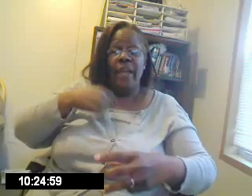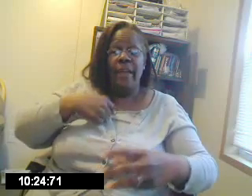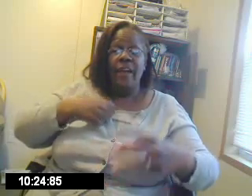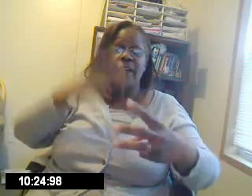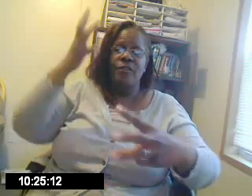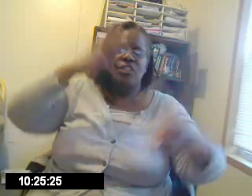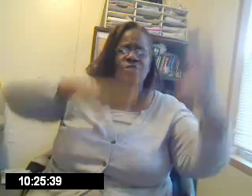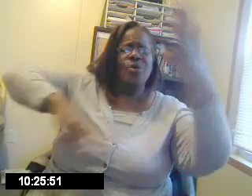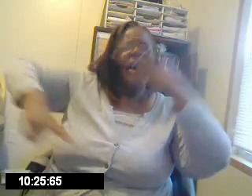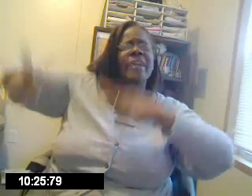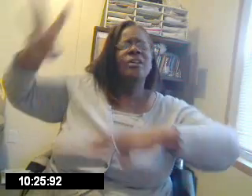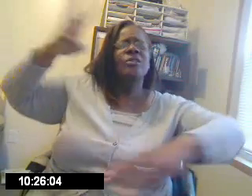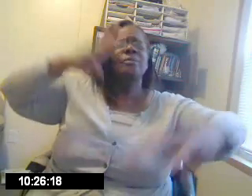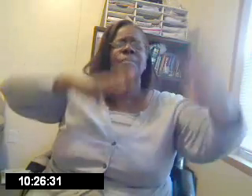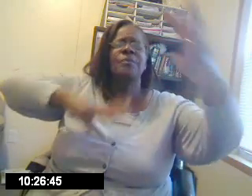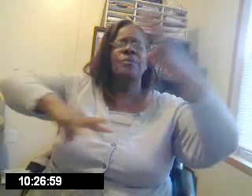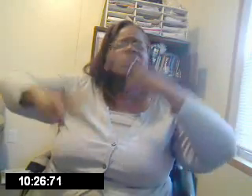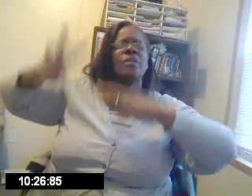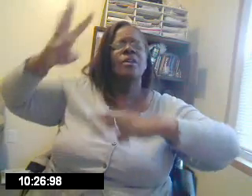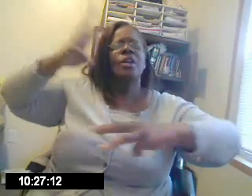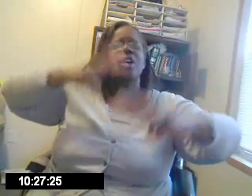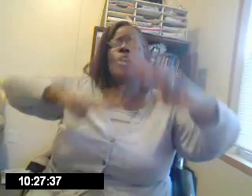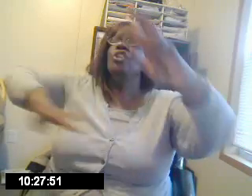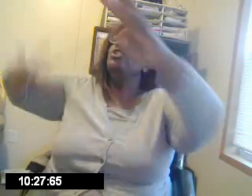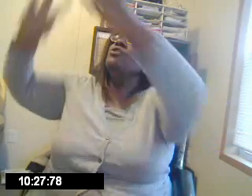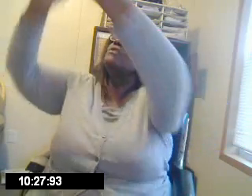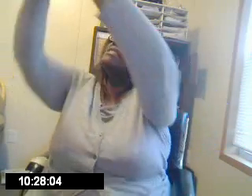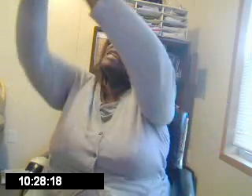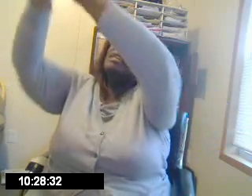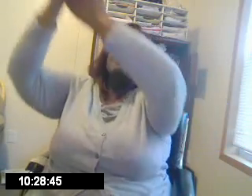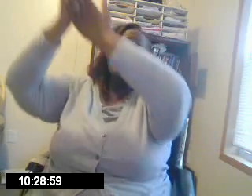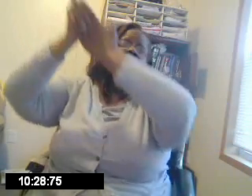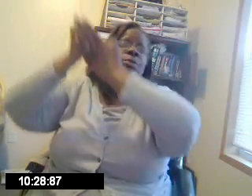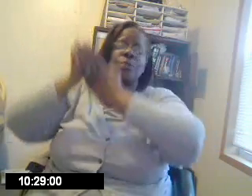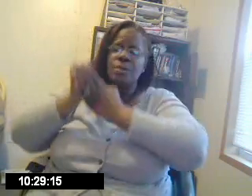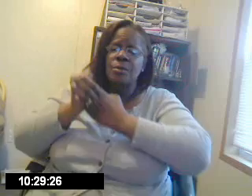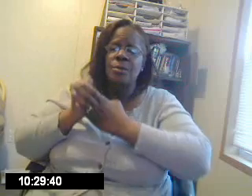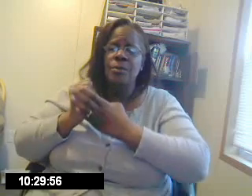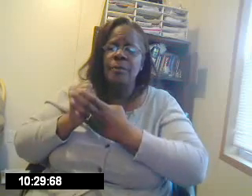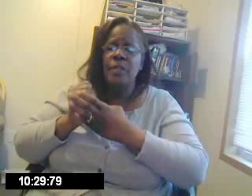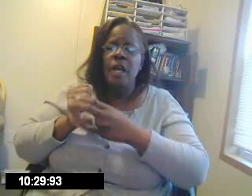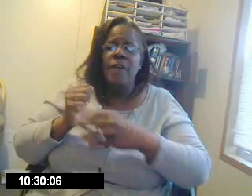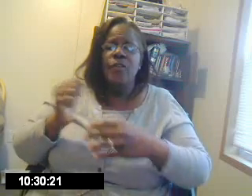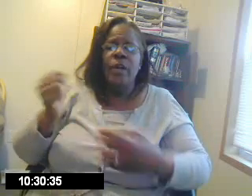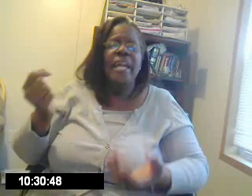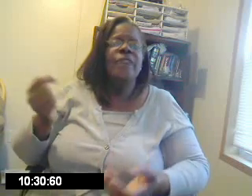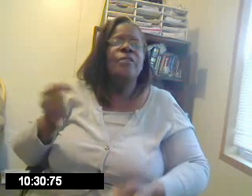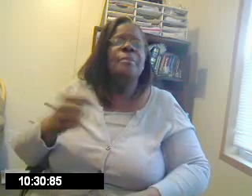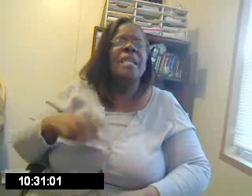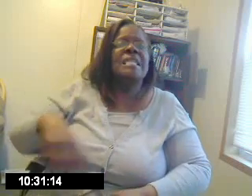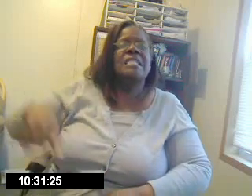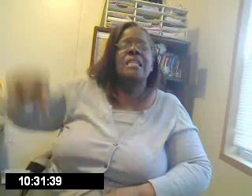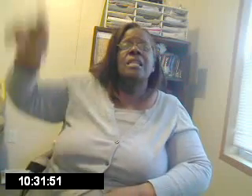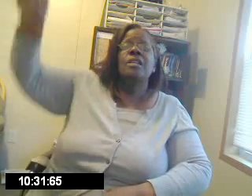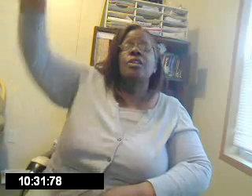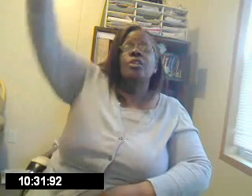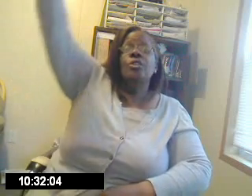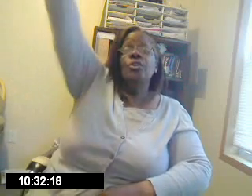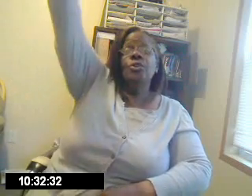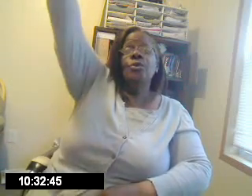every trial. You've seen me through. For every blessing. You